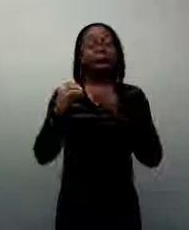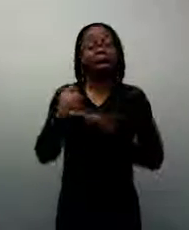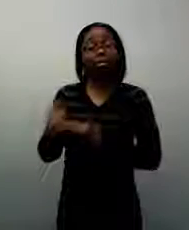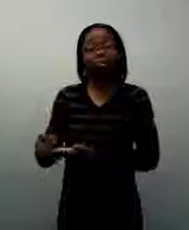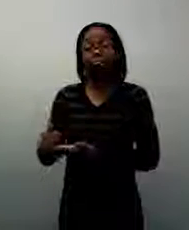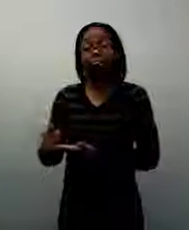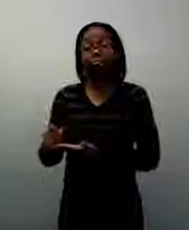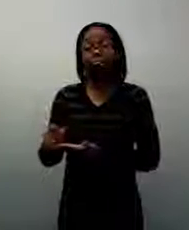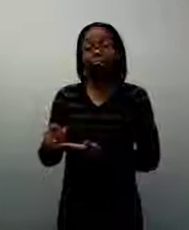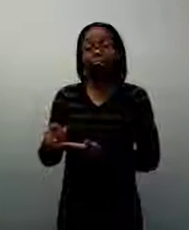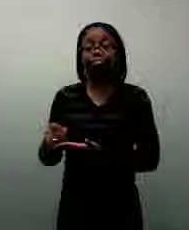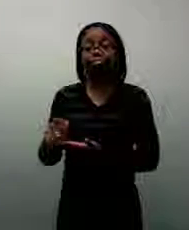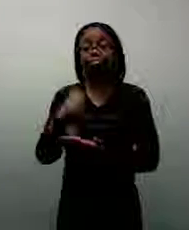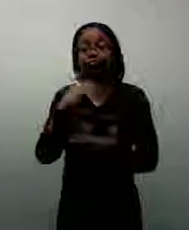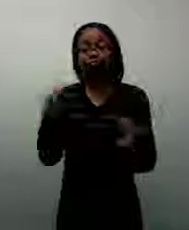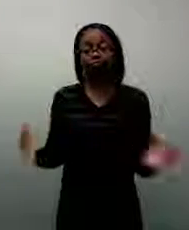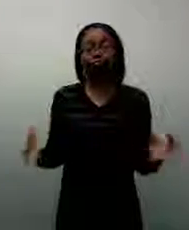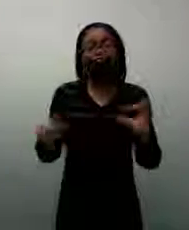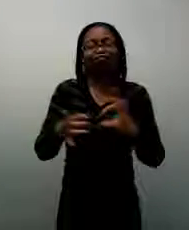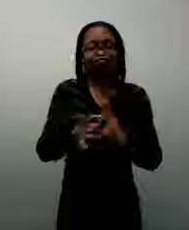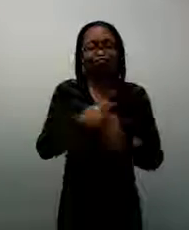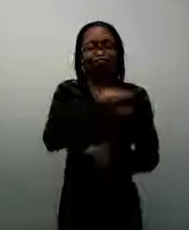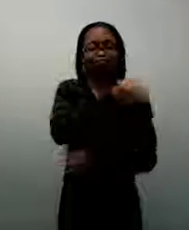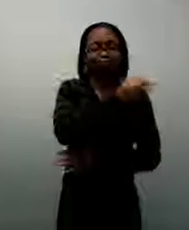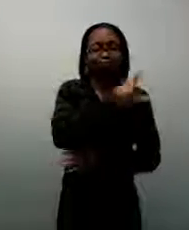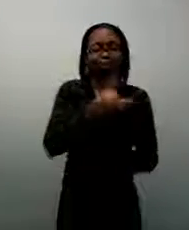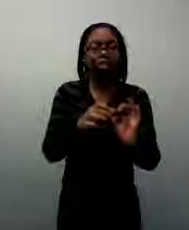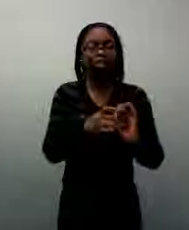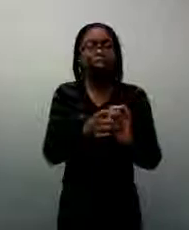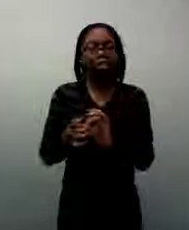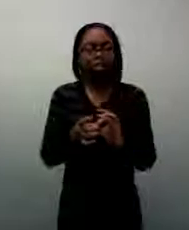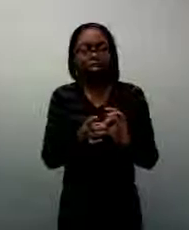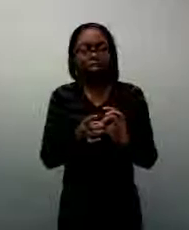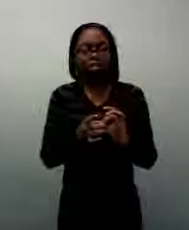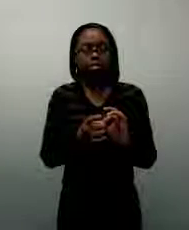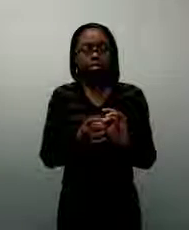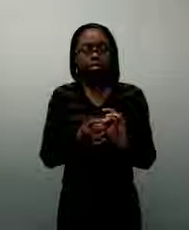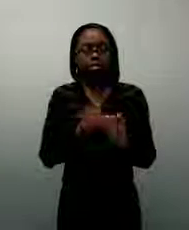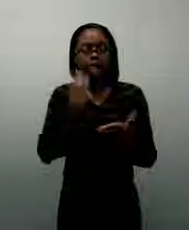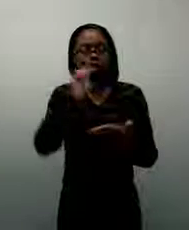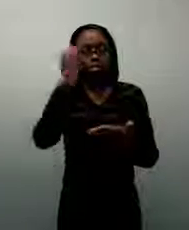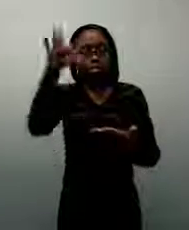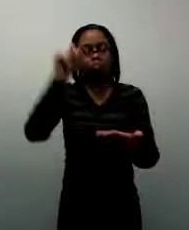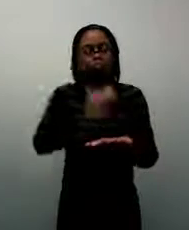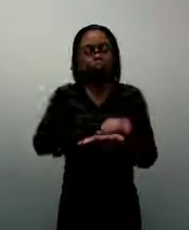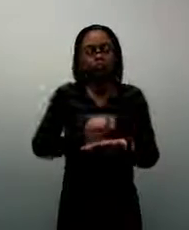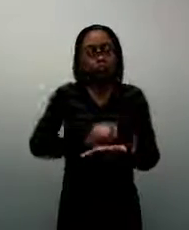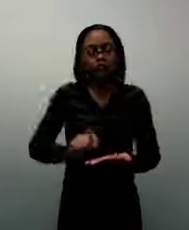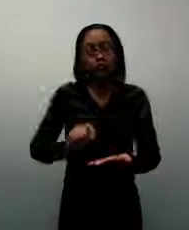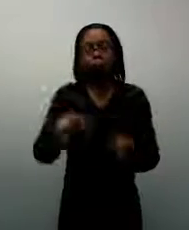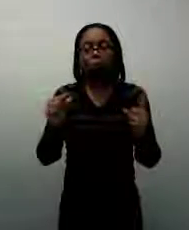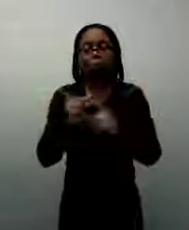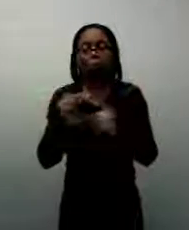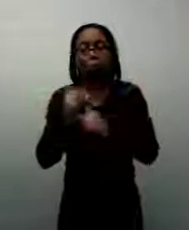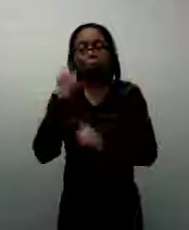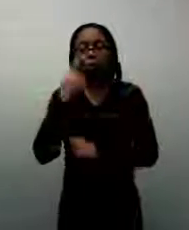put the letters together and then draw out words. For our young daughter, who is